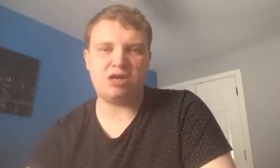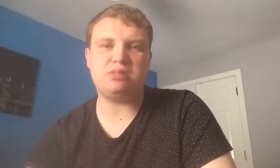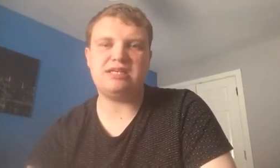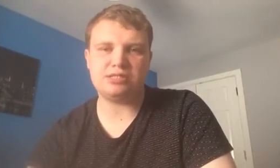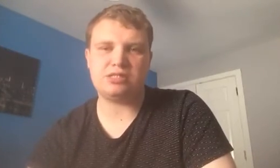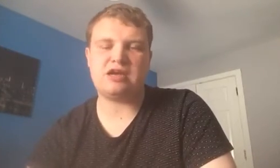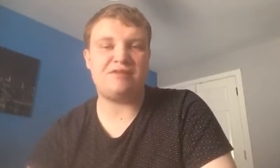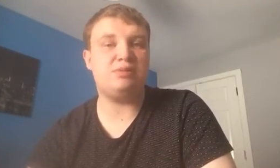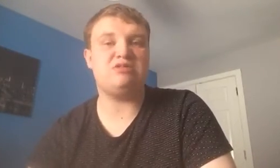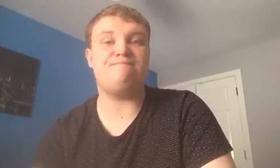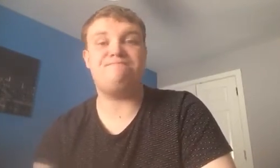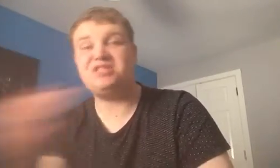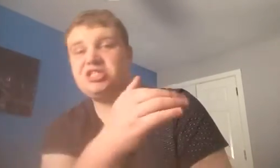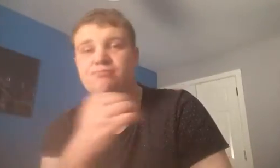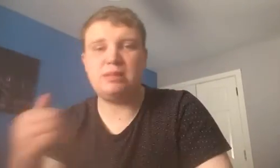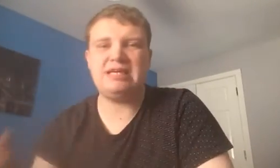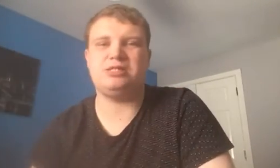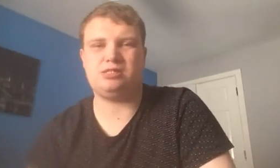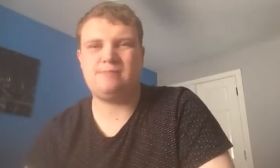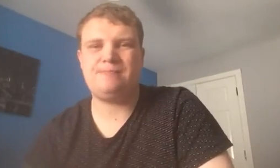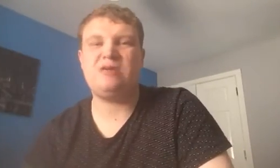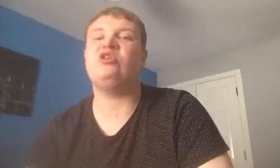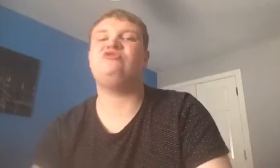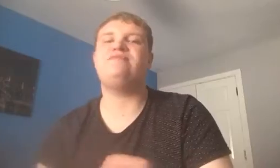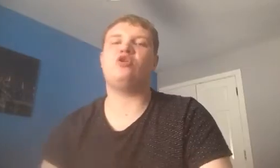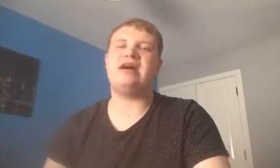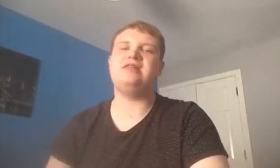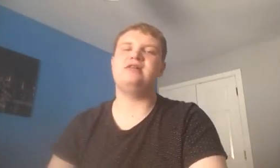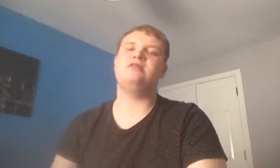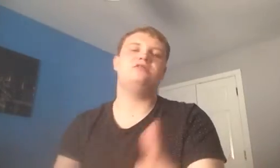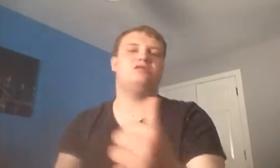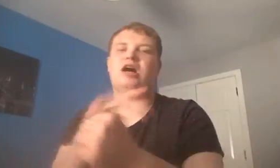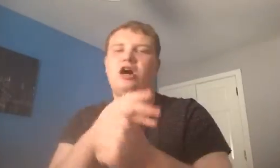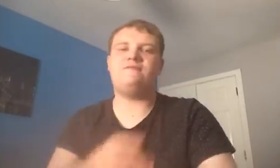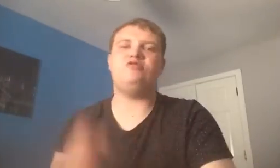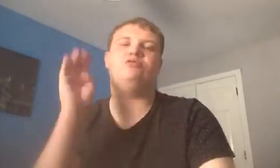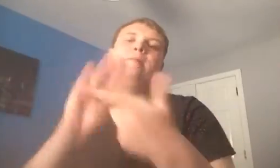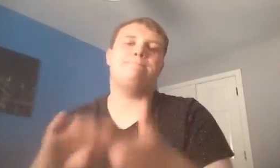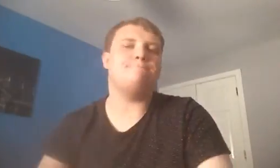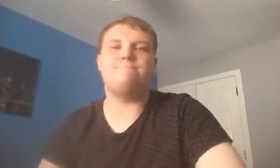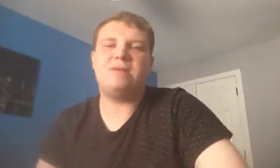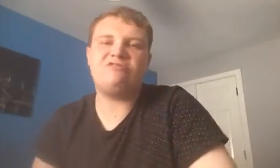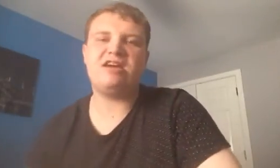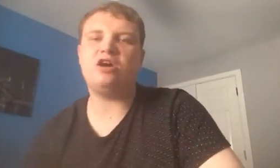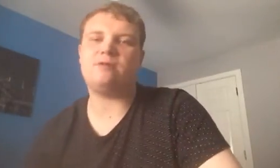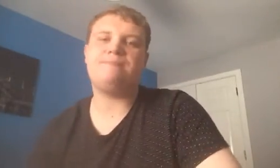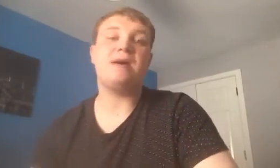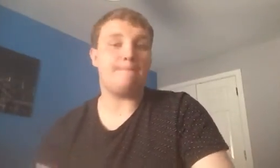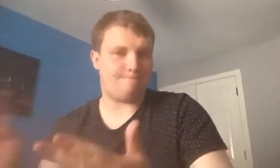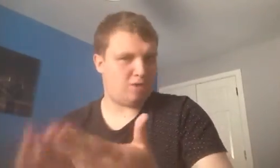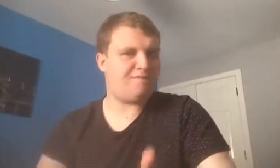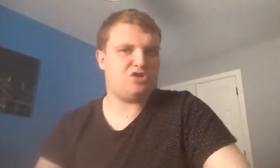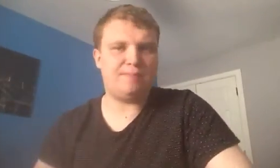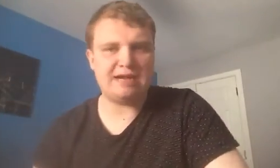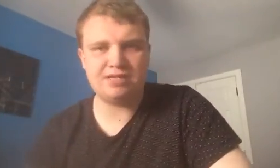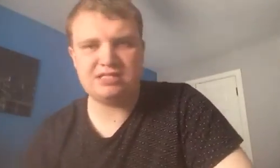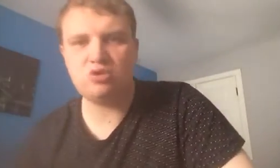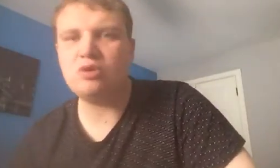better players. If he played with decent players. Which we've brought in. Arfield. McGregor. Murphy on a permanent deal.